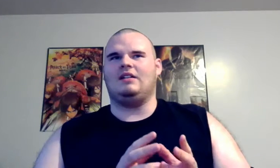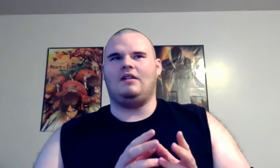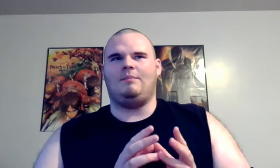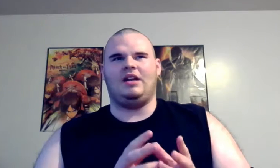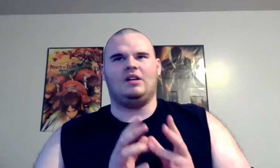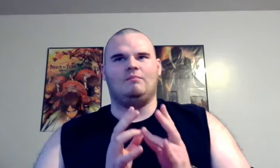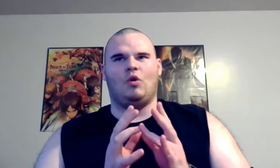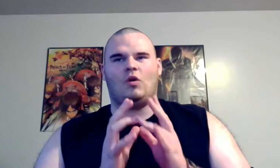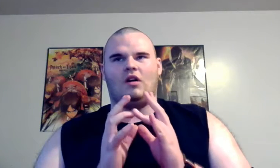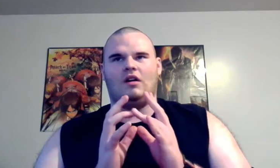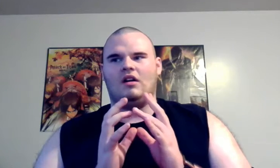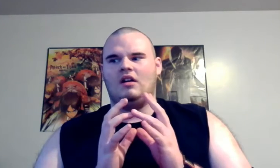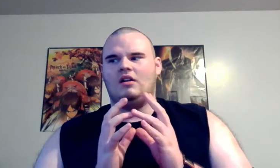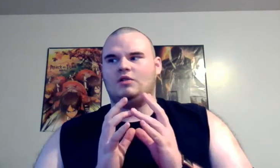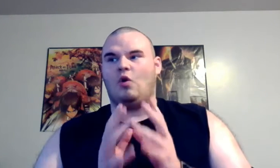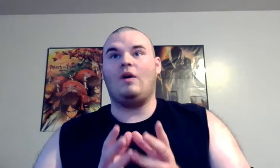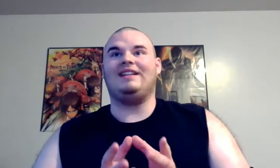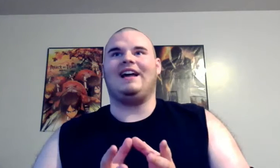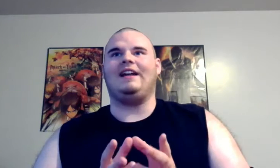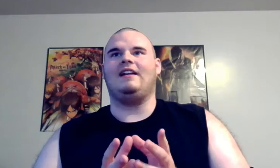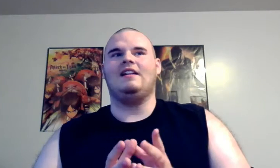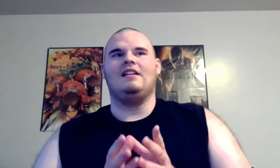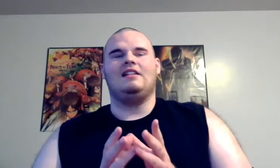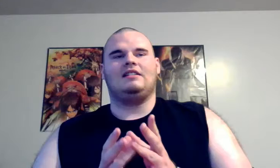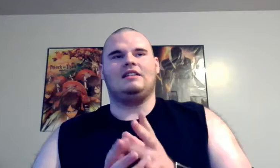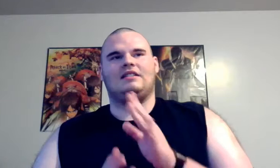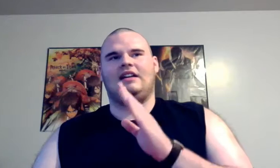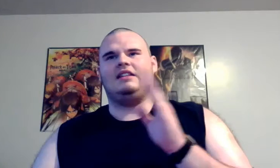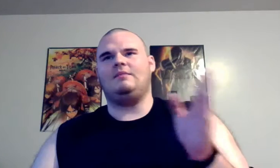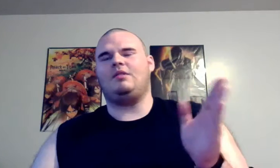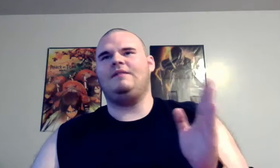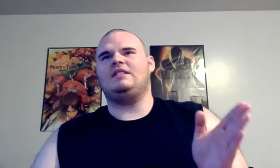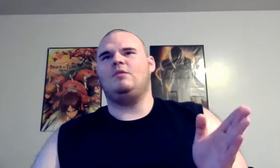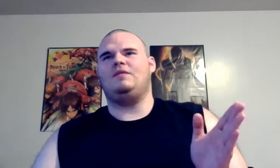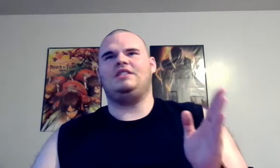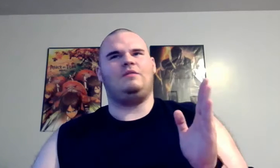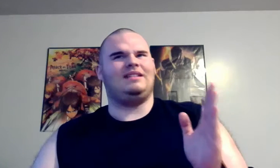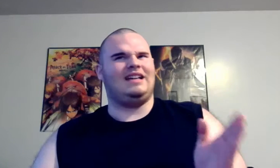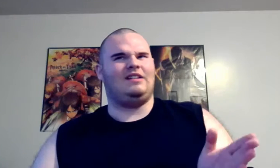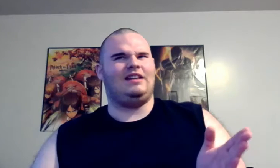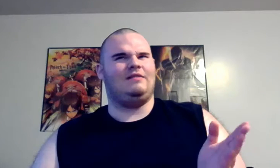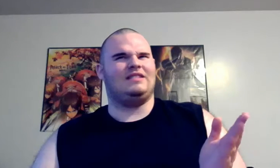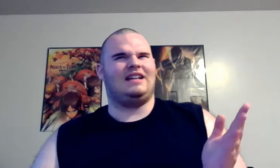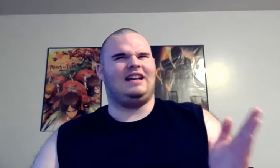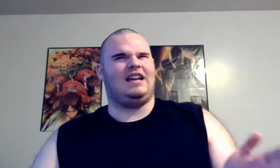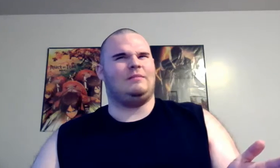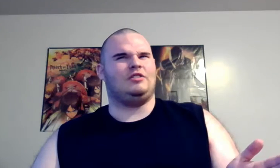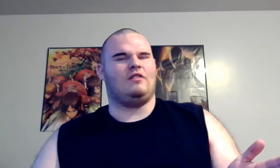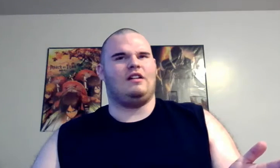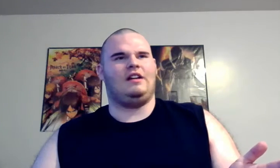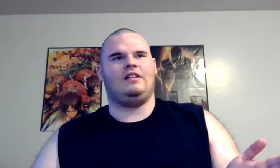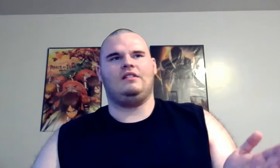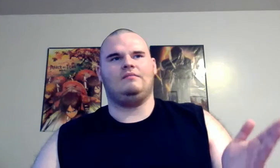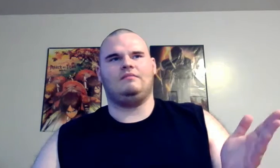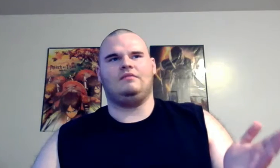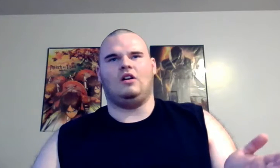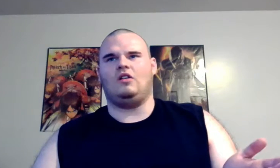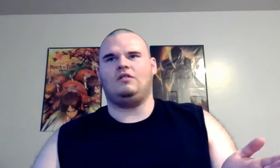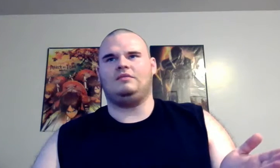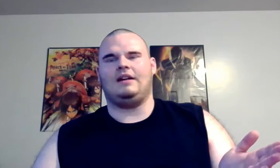appear more toy-like because like in the previous movies you could tell he was like an animatronic doll type